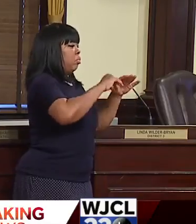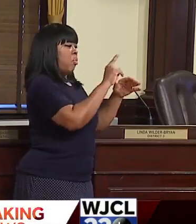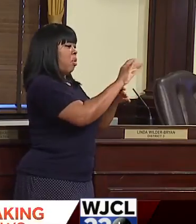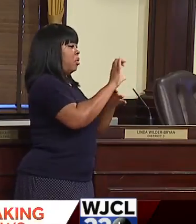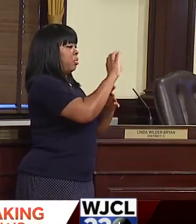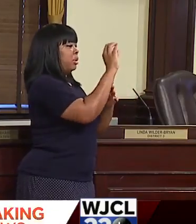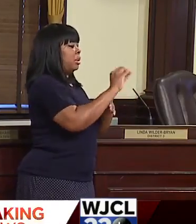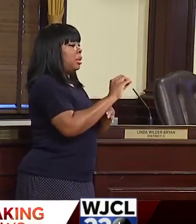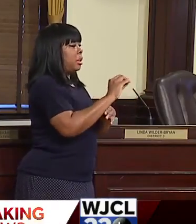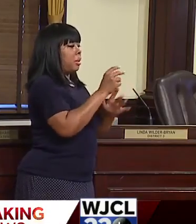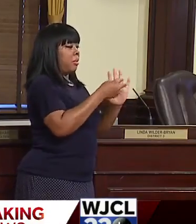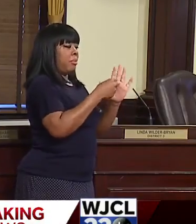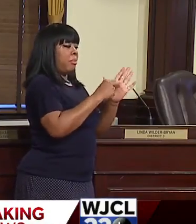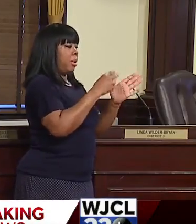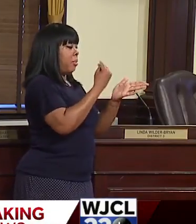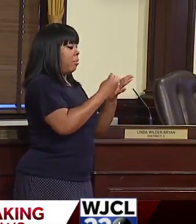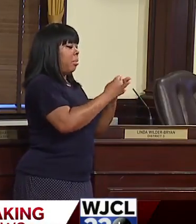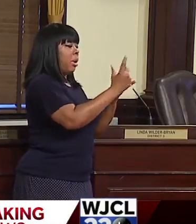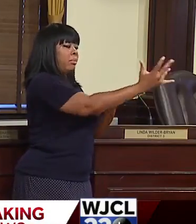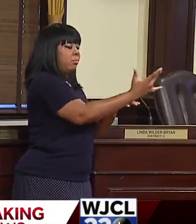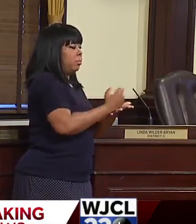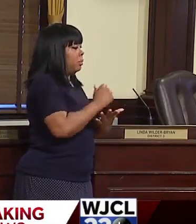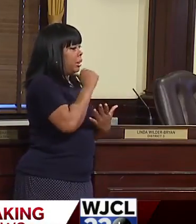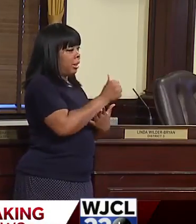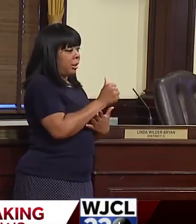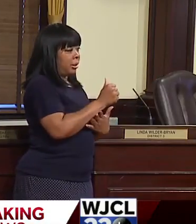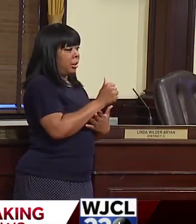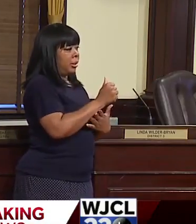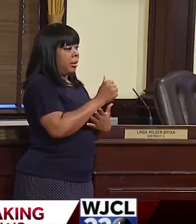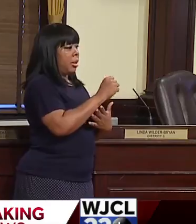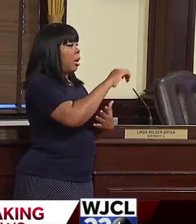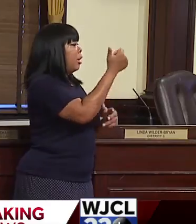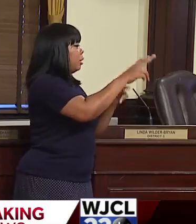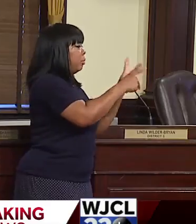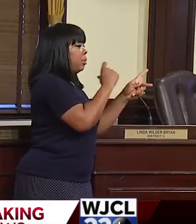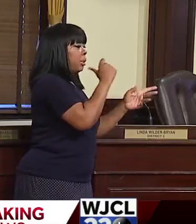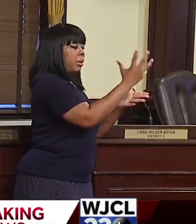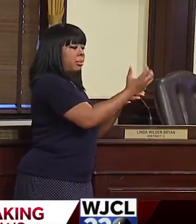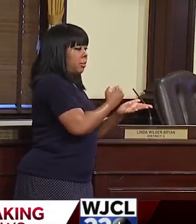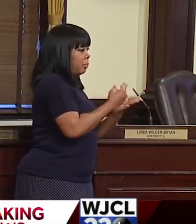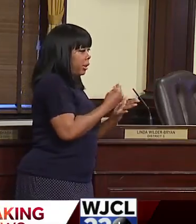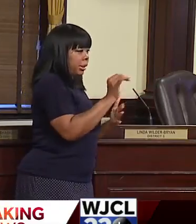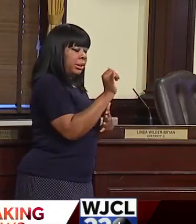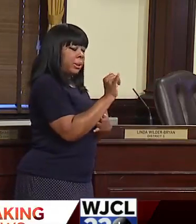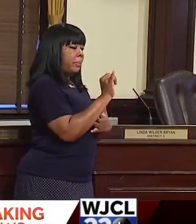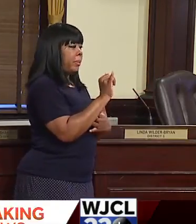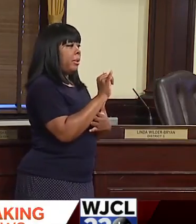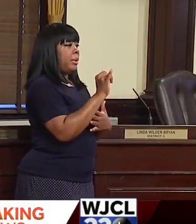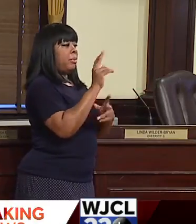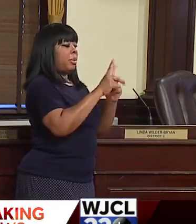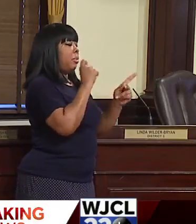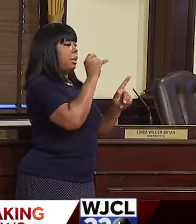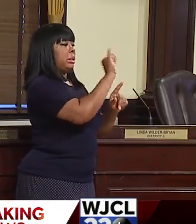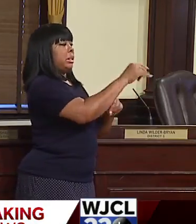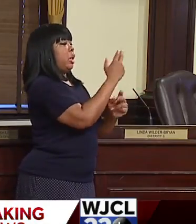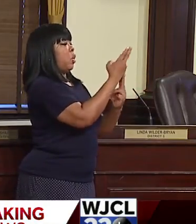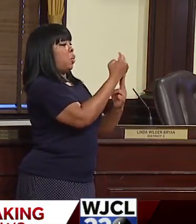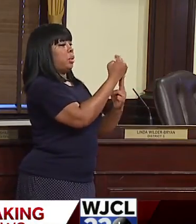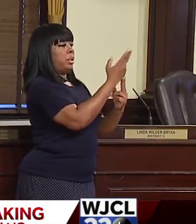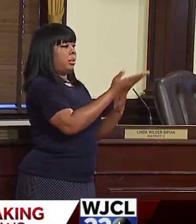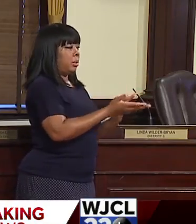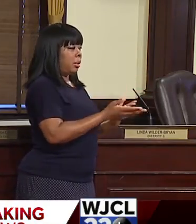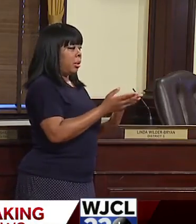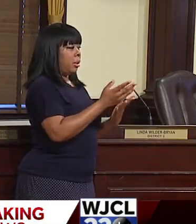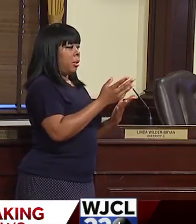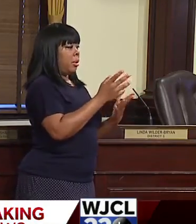fact is the money is not coming in, not only for the City of Savannah, but for other people who receive that. If people are not staying in hotels, then we're not getting